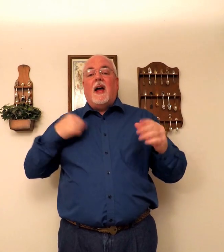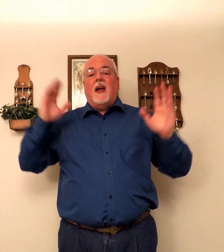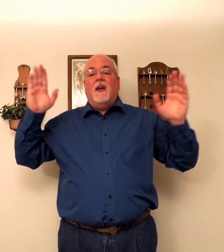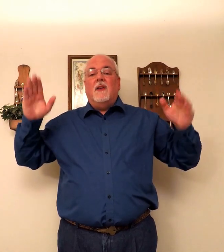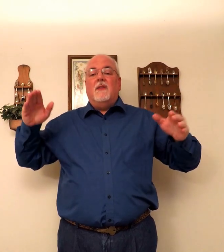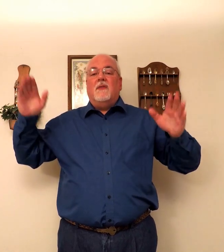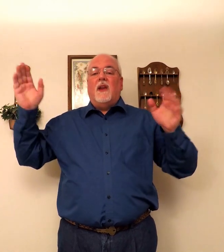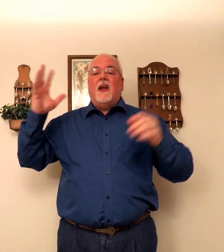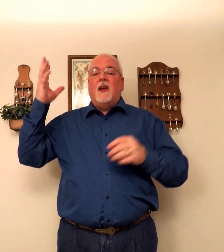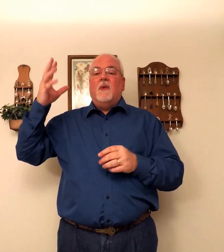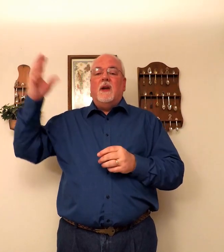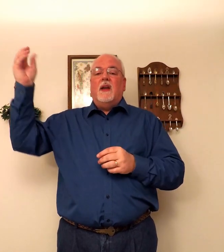I'll fly away.